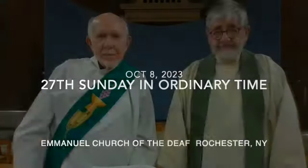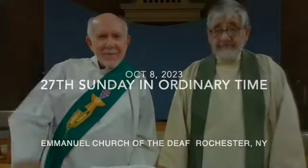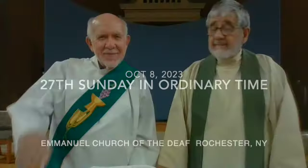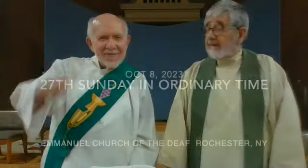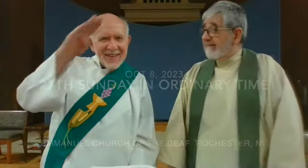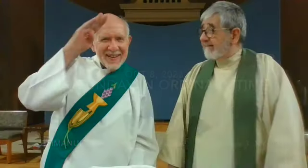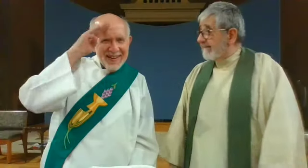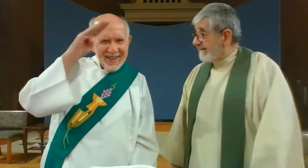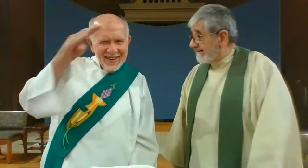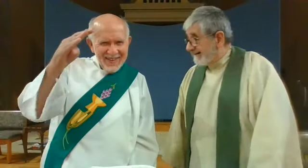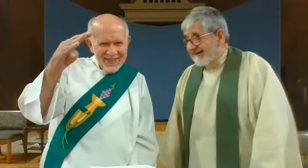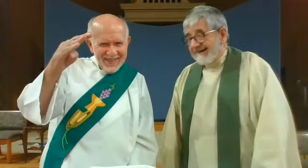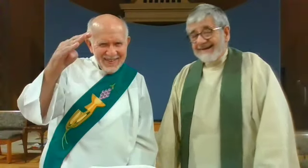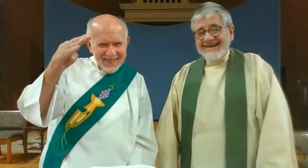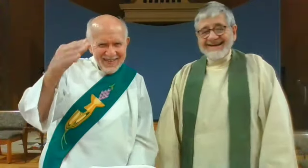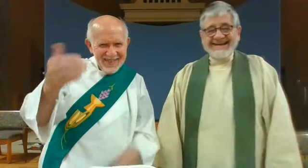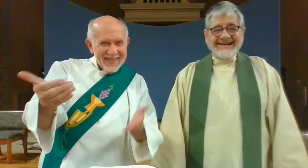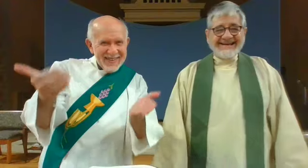Hello again